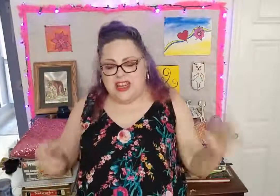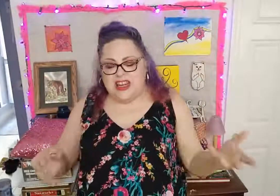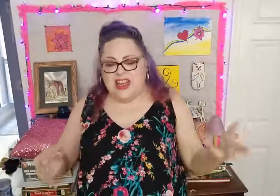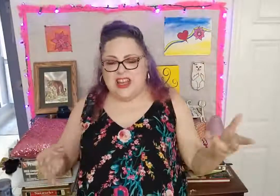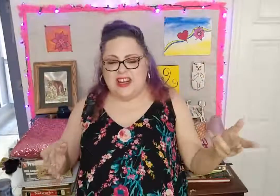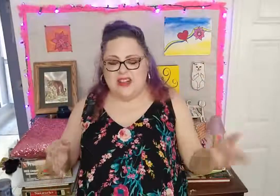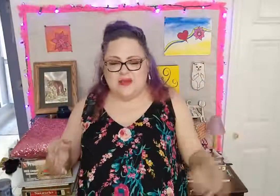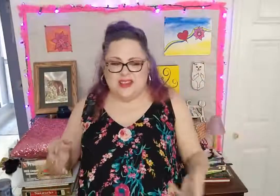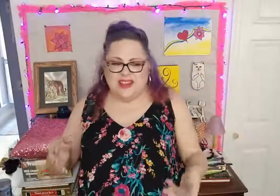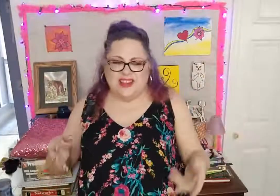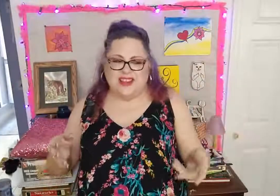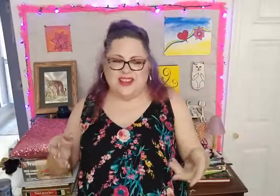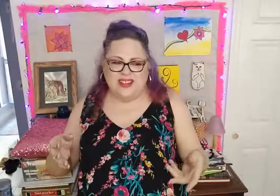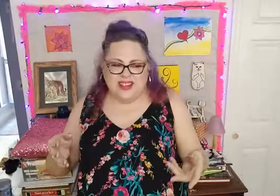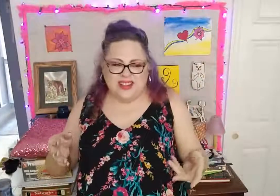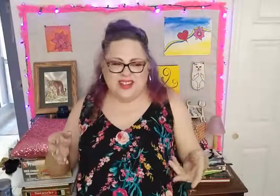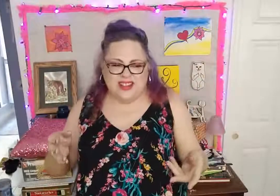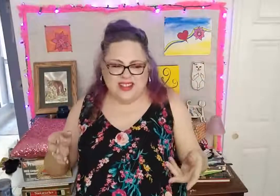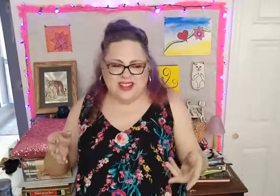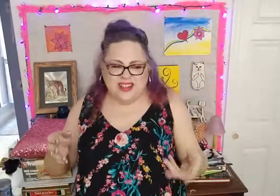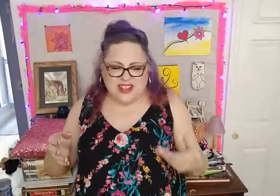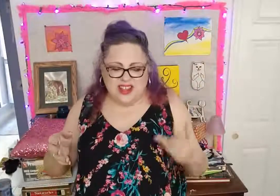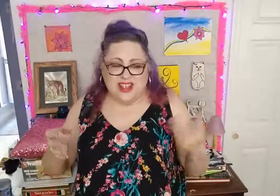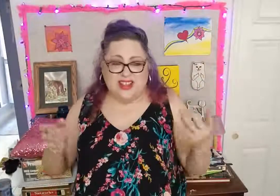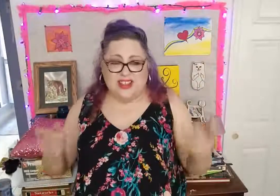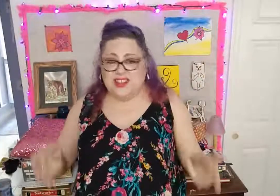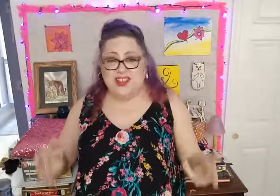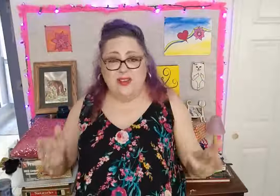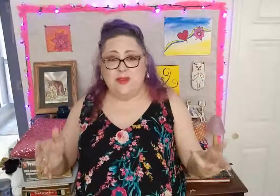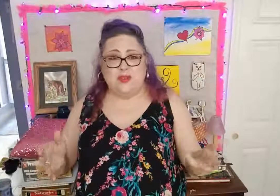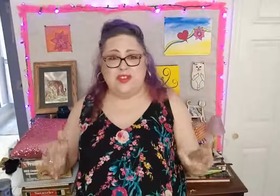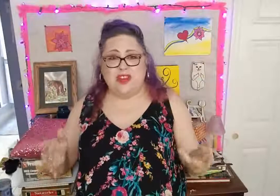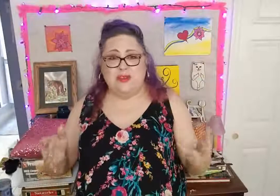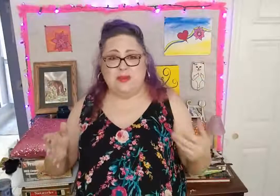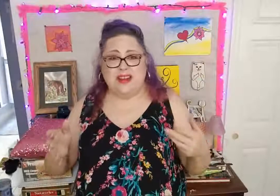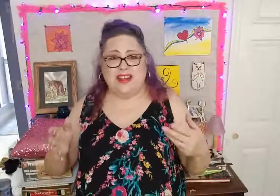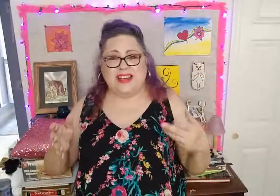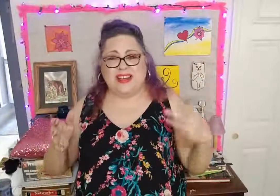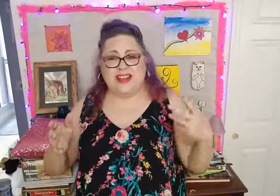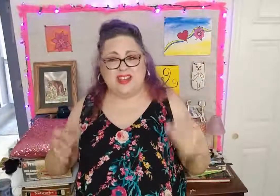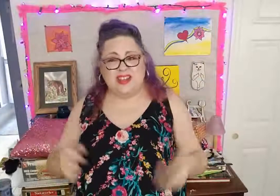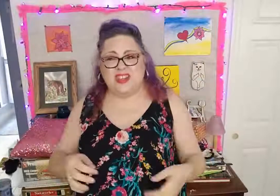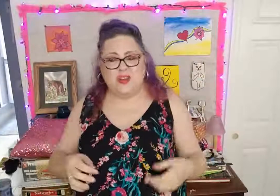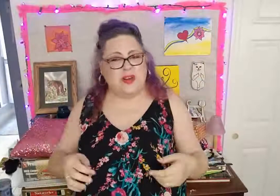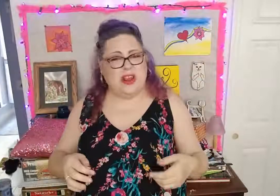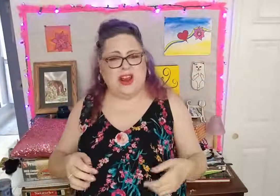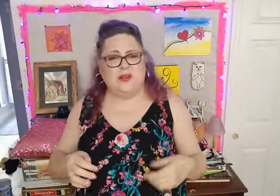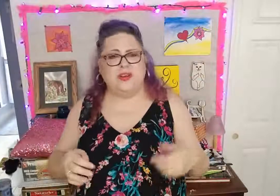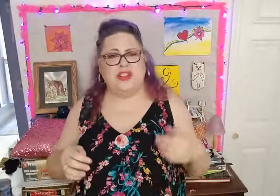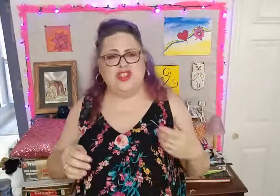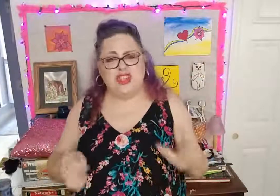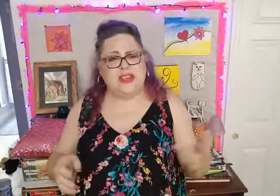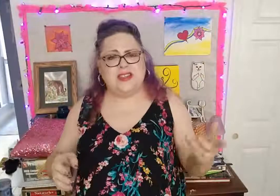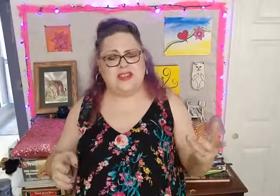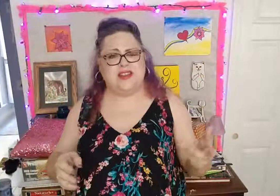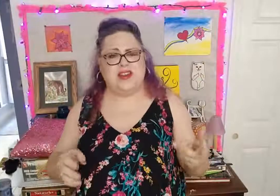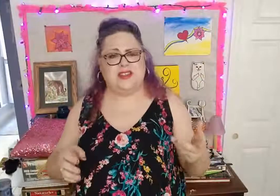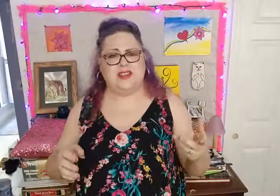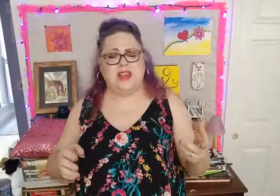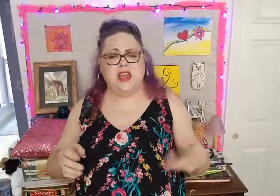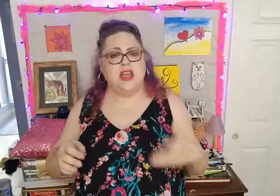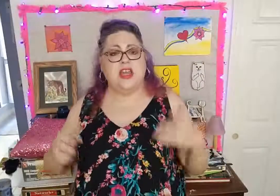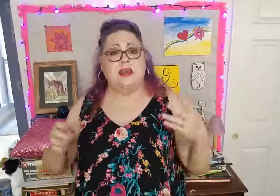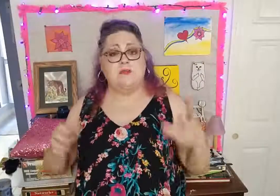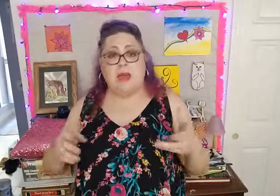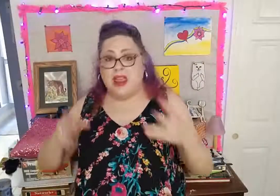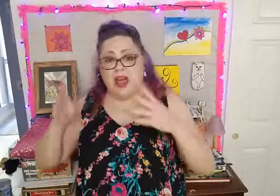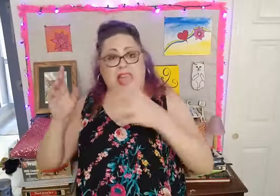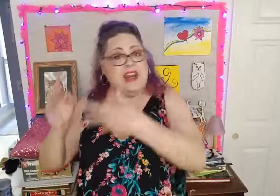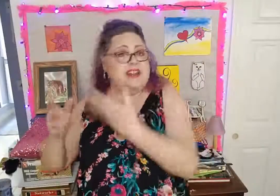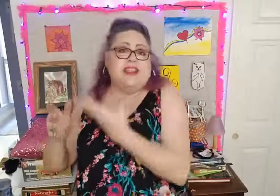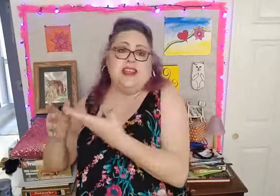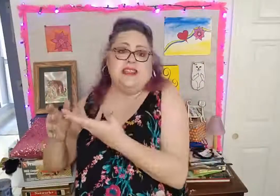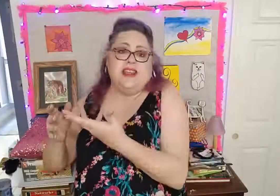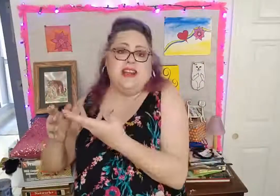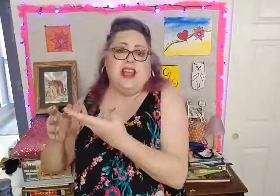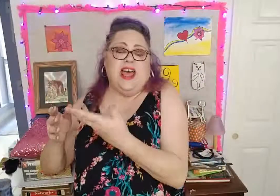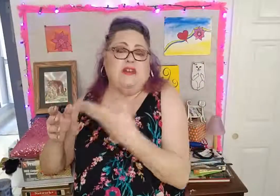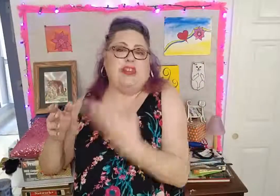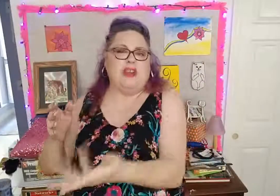eating it, and he was like, eh, he says, the seafood's good, but I just don't care for the cheese sauce. I didn't taste it. I don't think